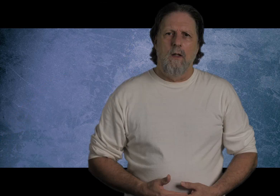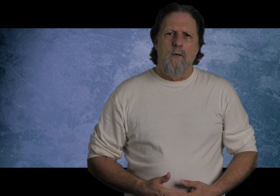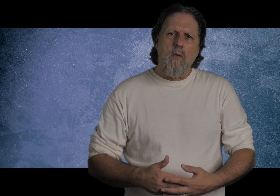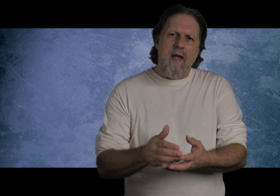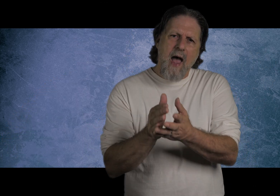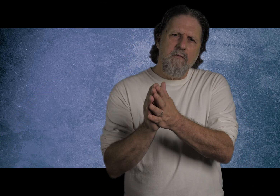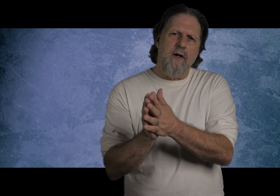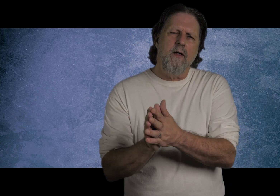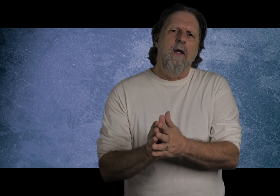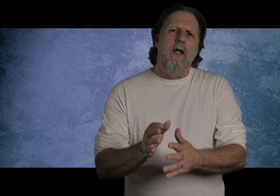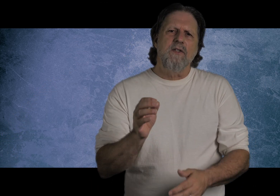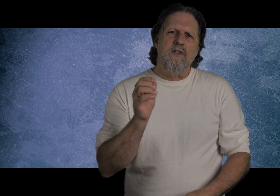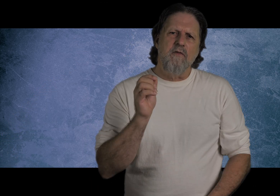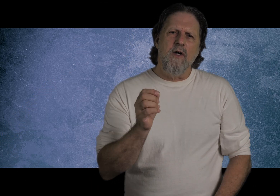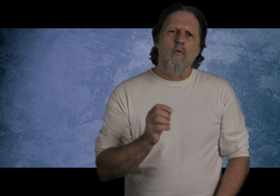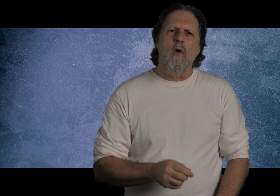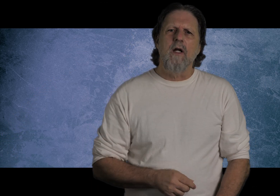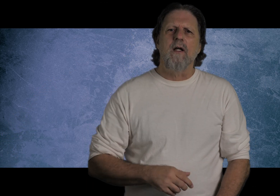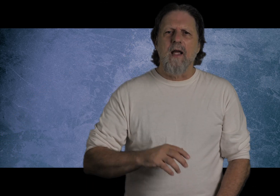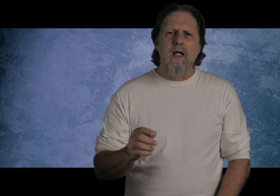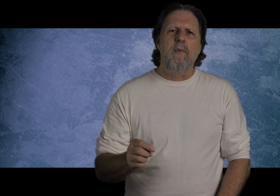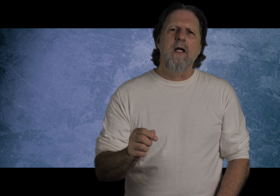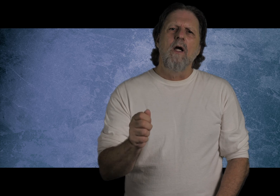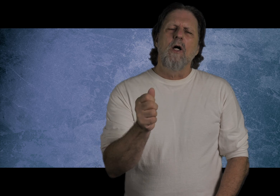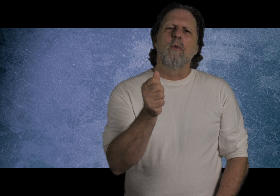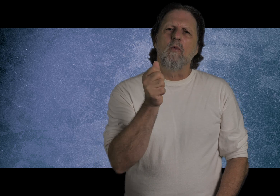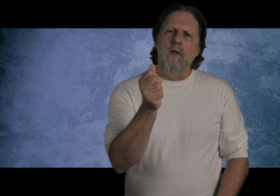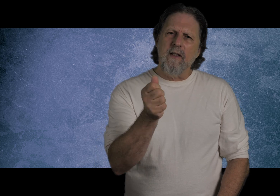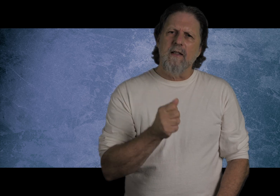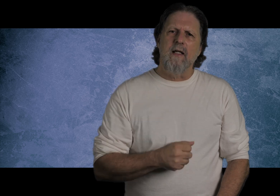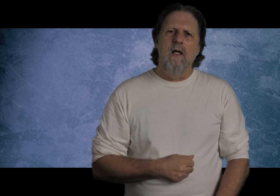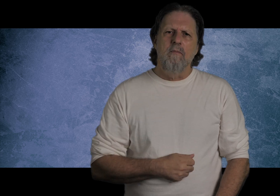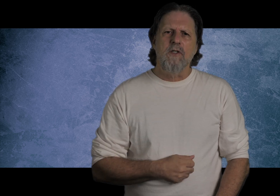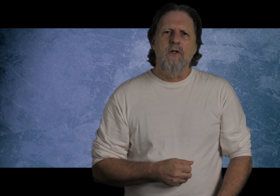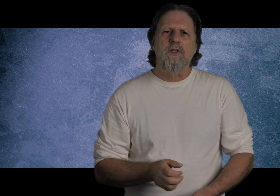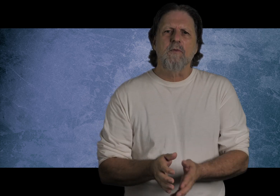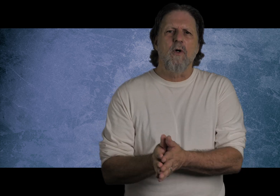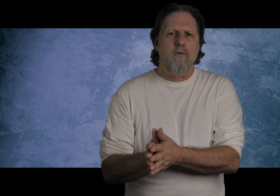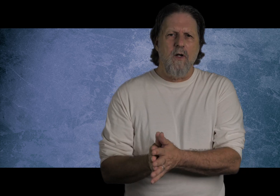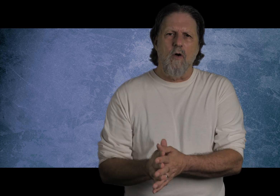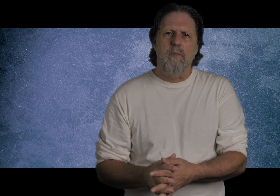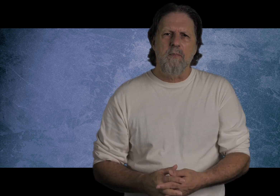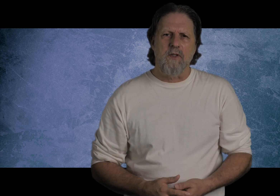What we have here is a severe warning to anybody who would willingly misuse this book for their own purposes.